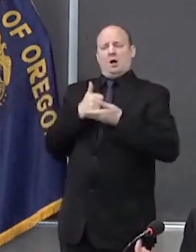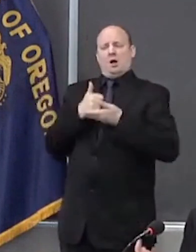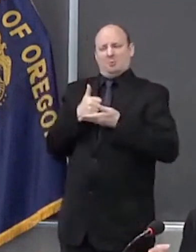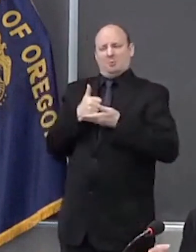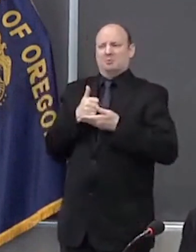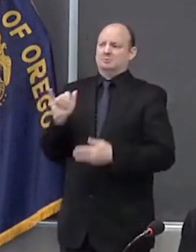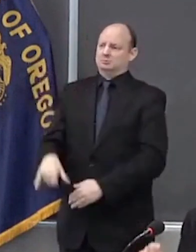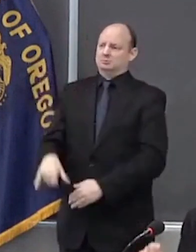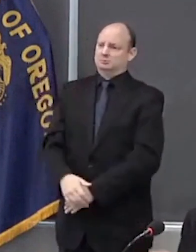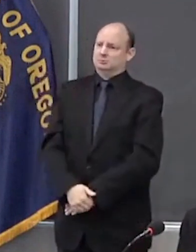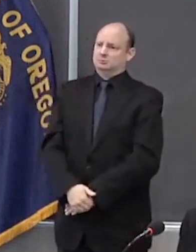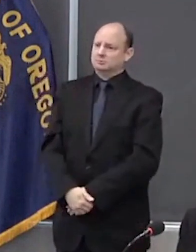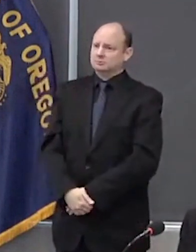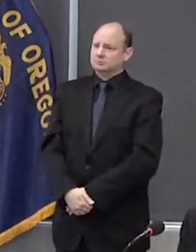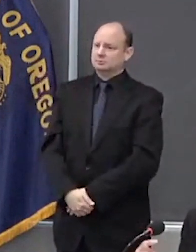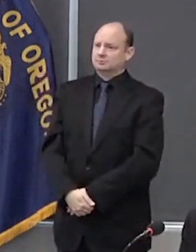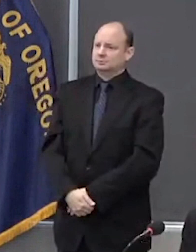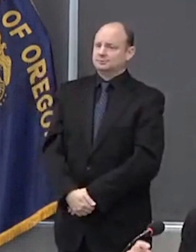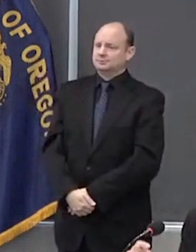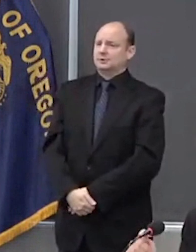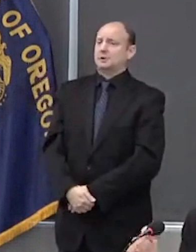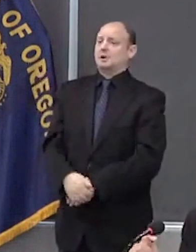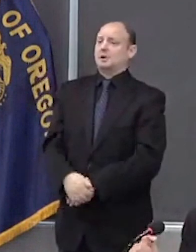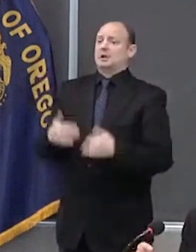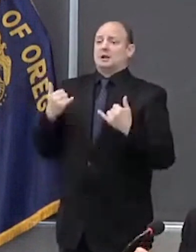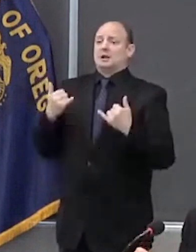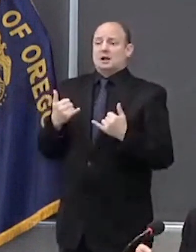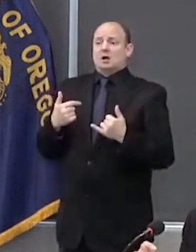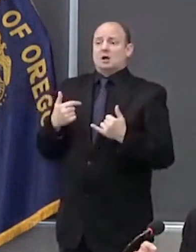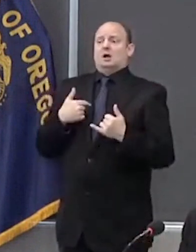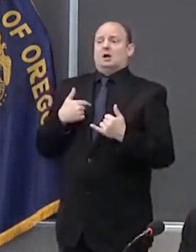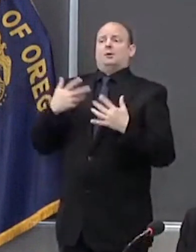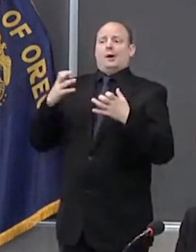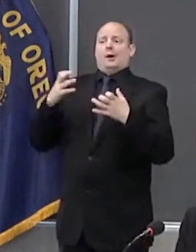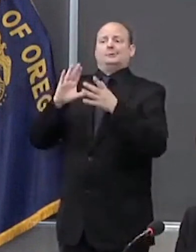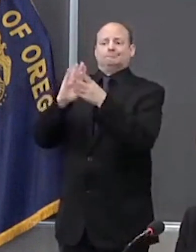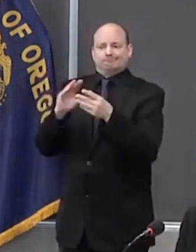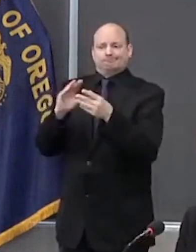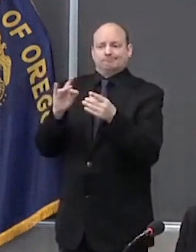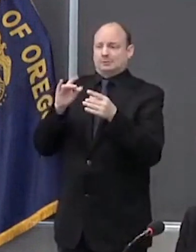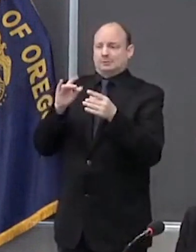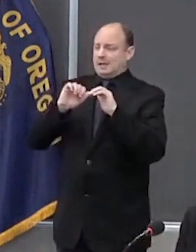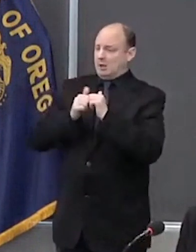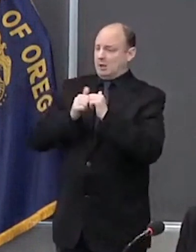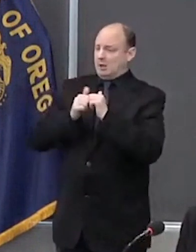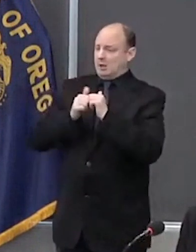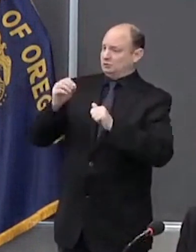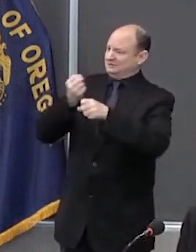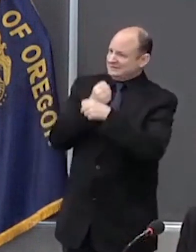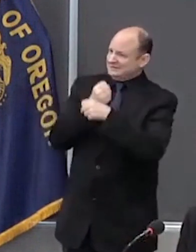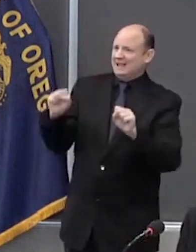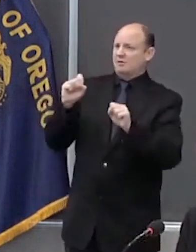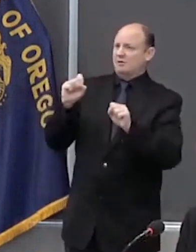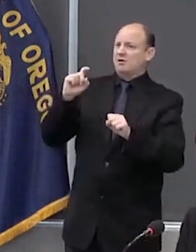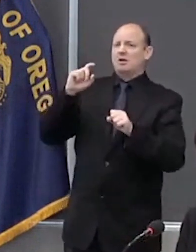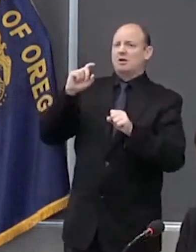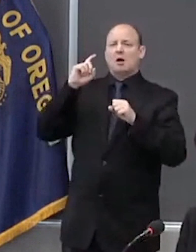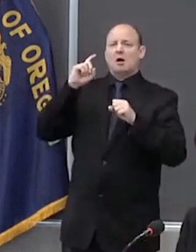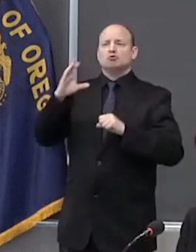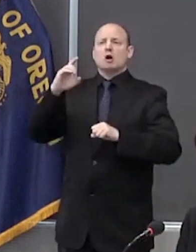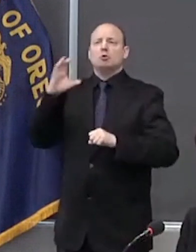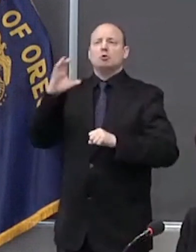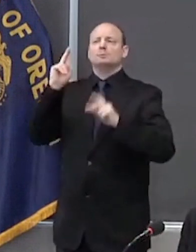We have the opportunity now to save hundreds or thousands of Oregon families from any more of these painful last goodbyes.